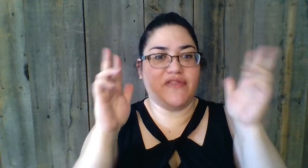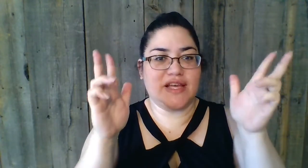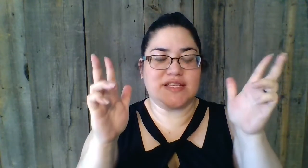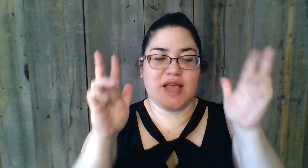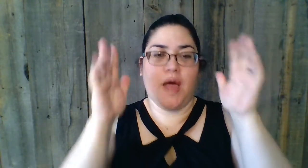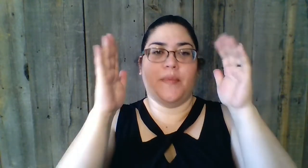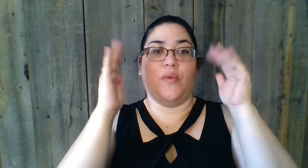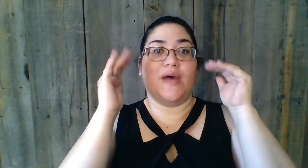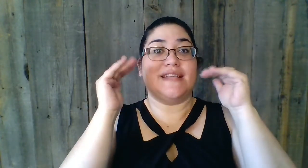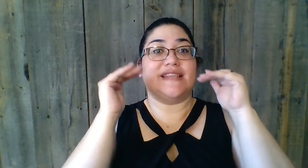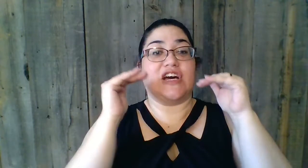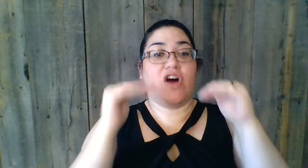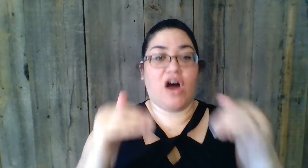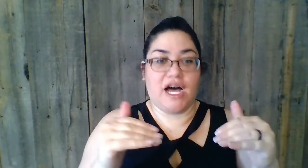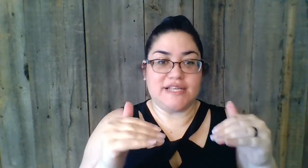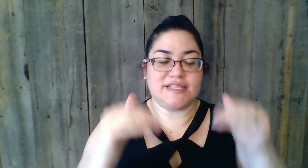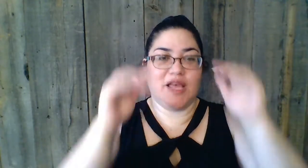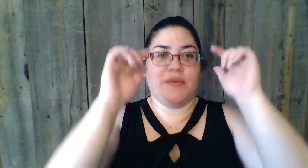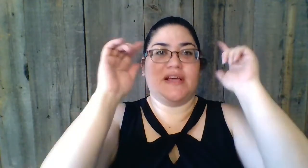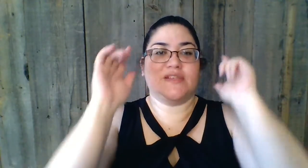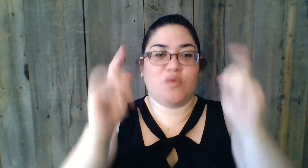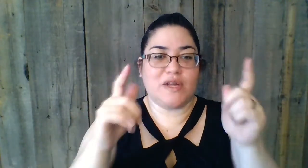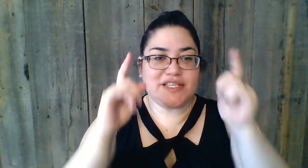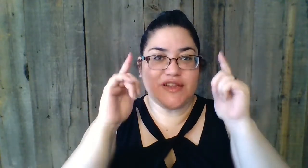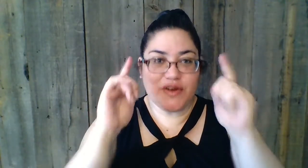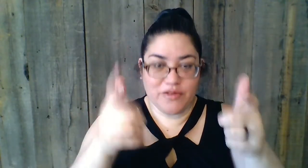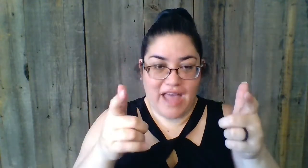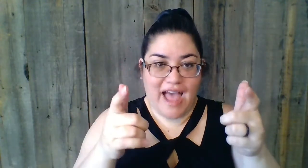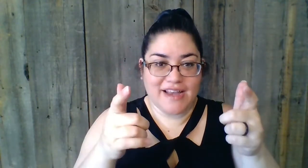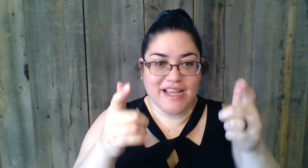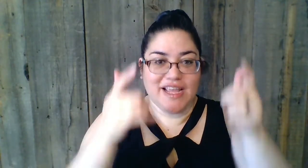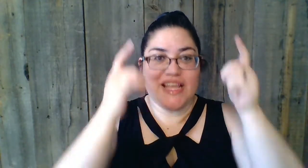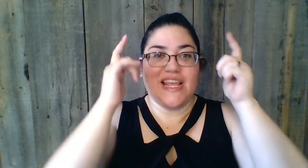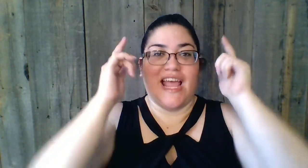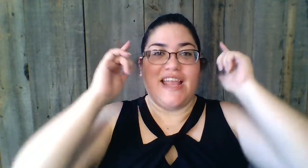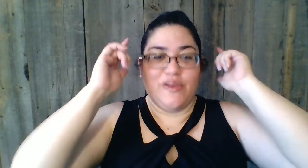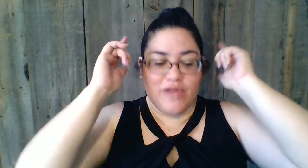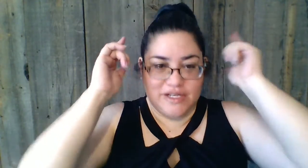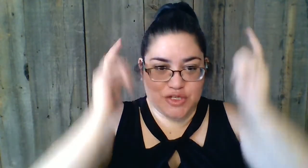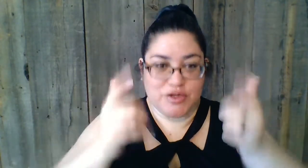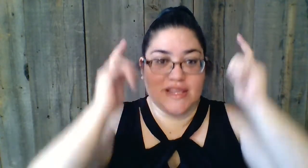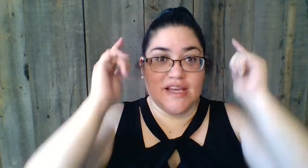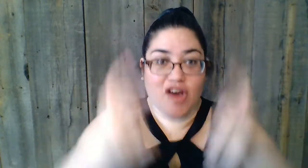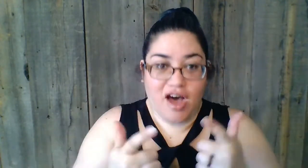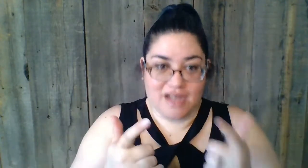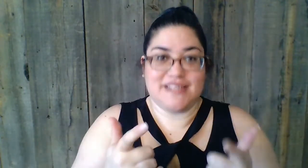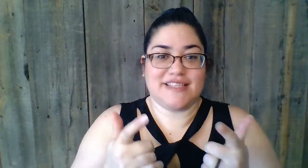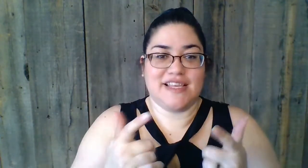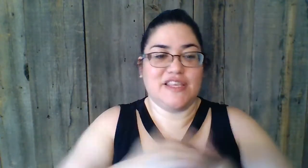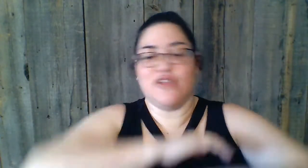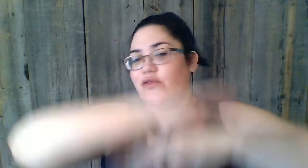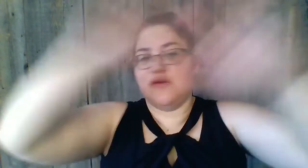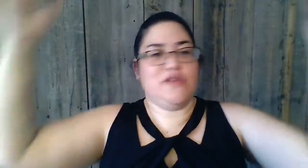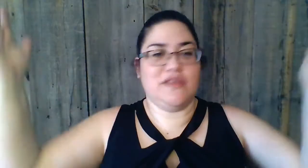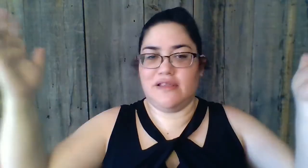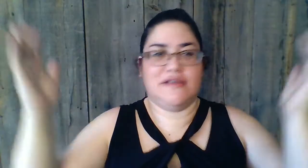is, but what is the cause? Because once you know that and you can treat the cause, the